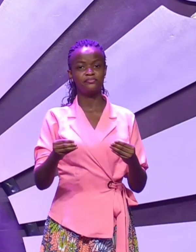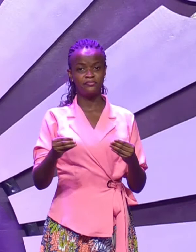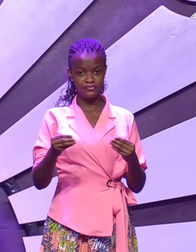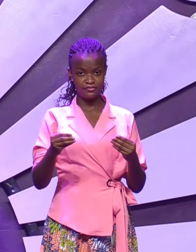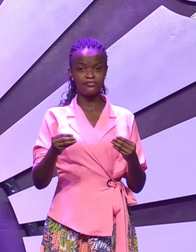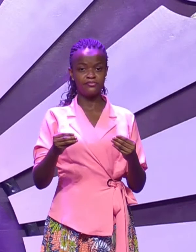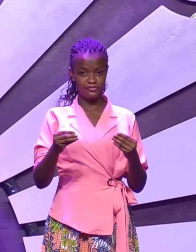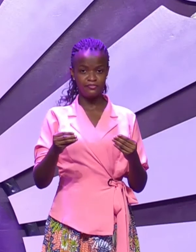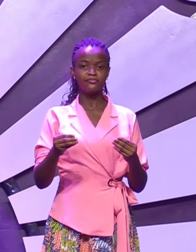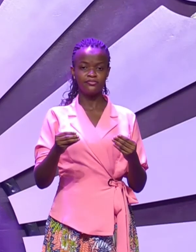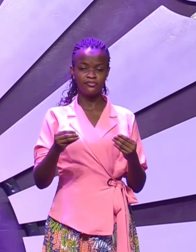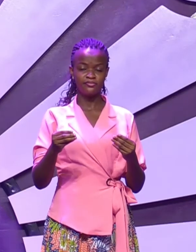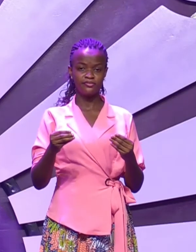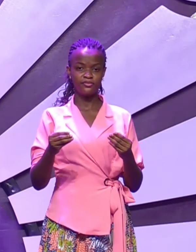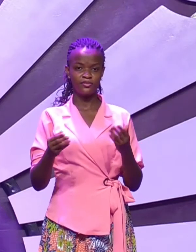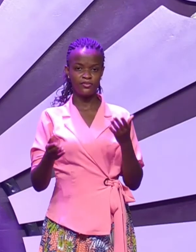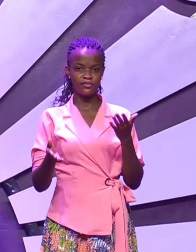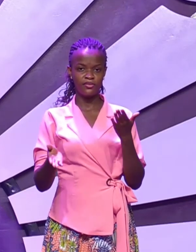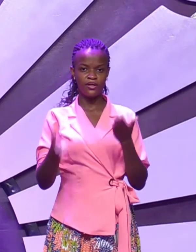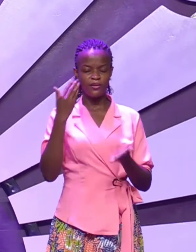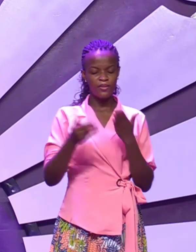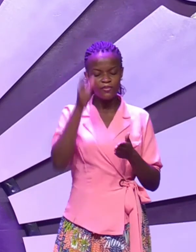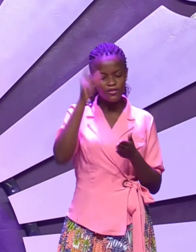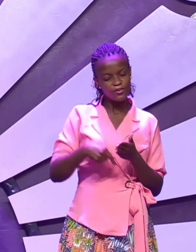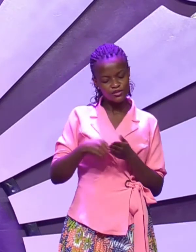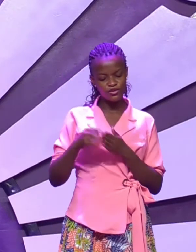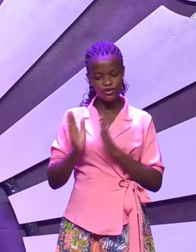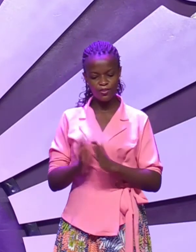is some if your fiance or fiance let you down